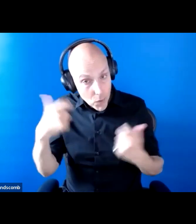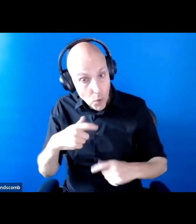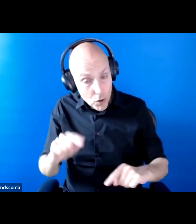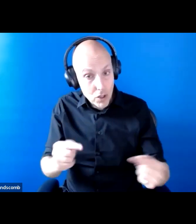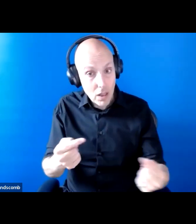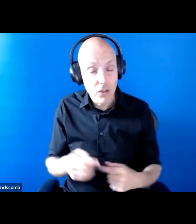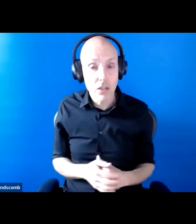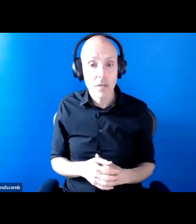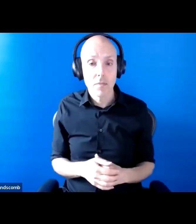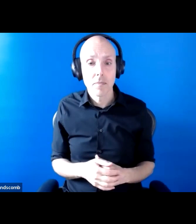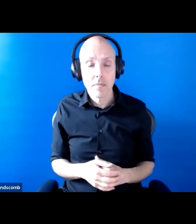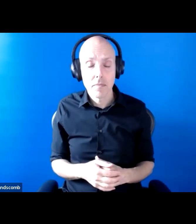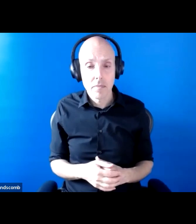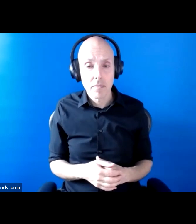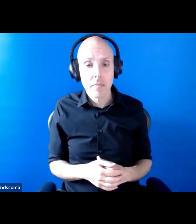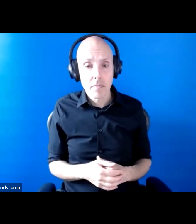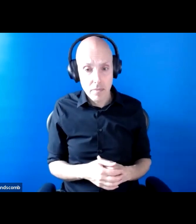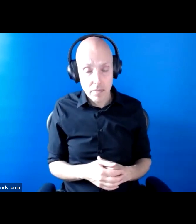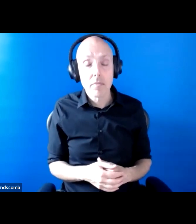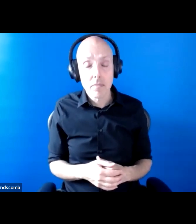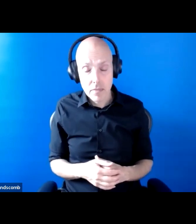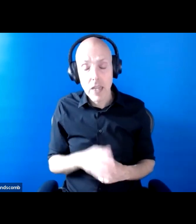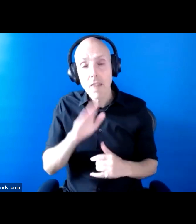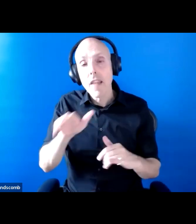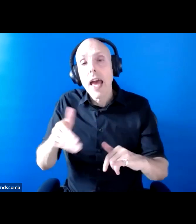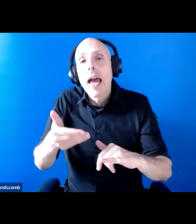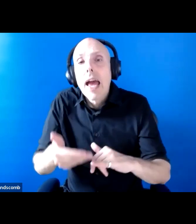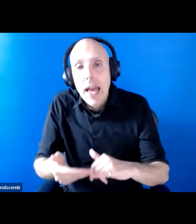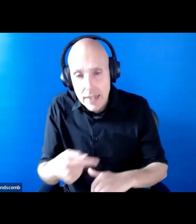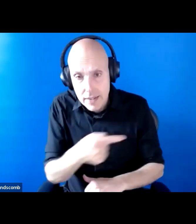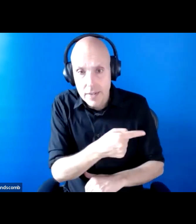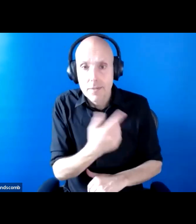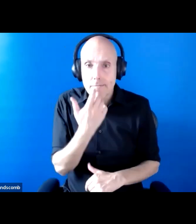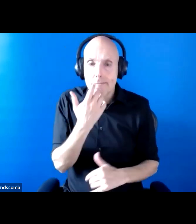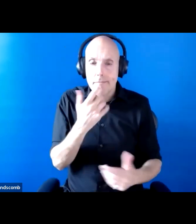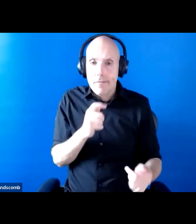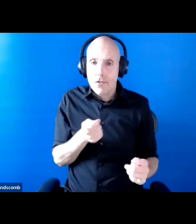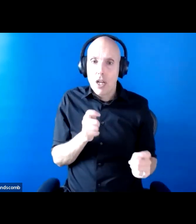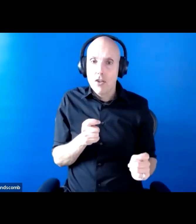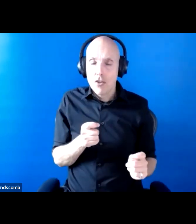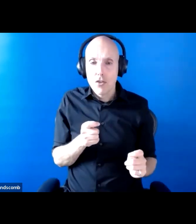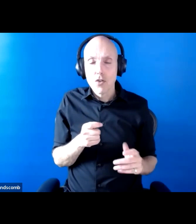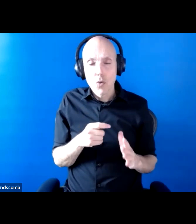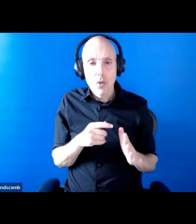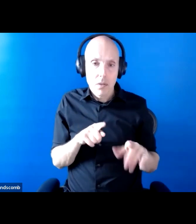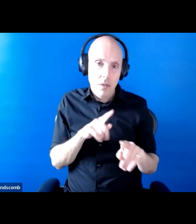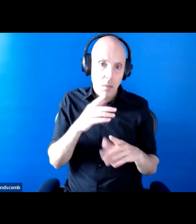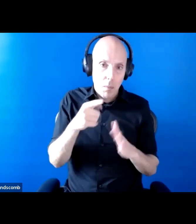And changes were eventually made policy and practice. Because some disabled